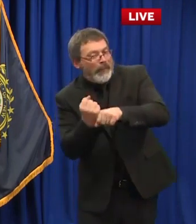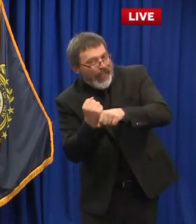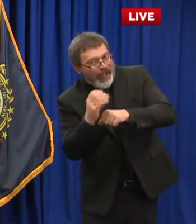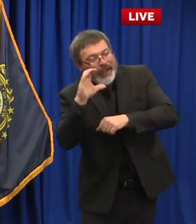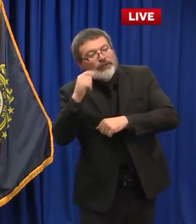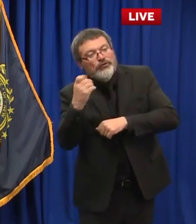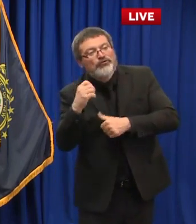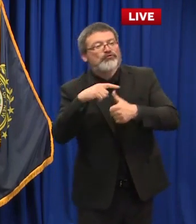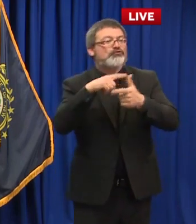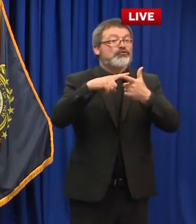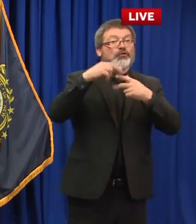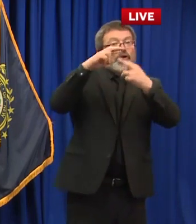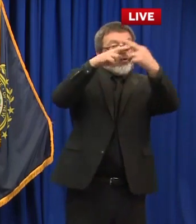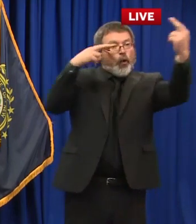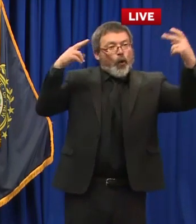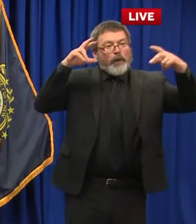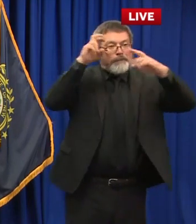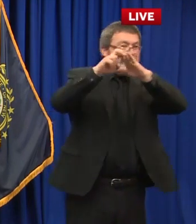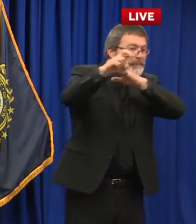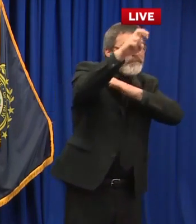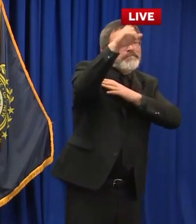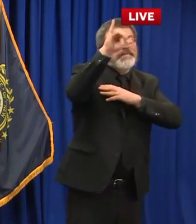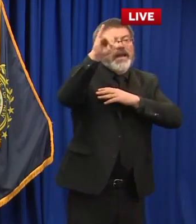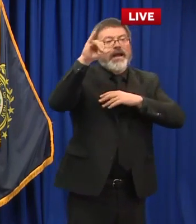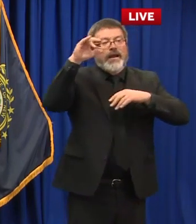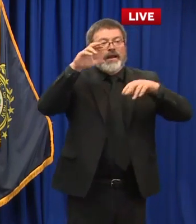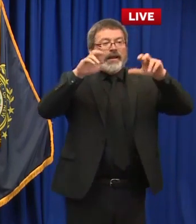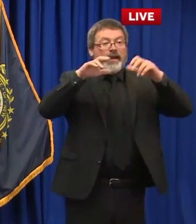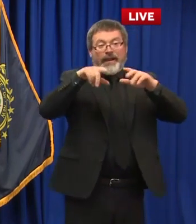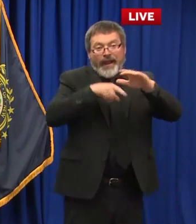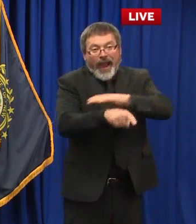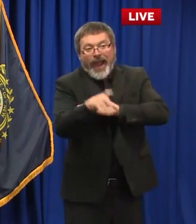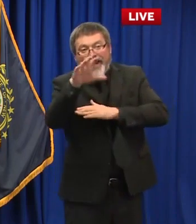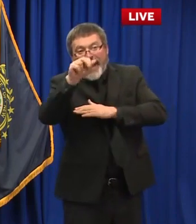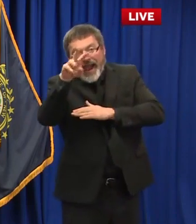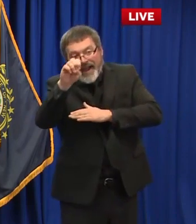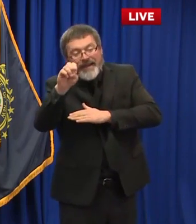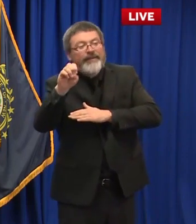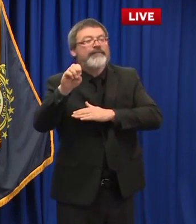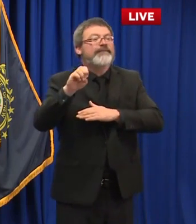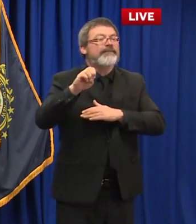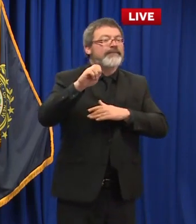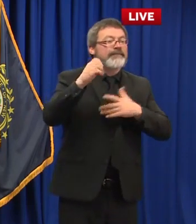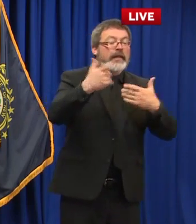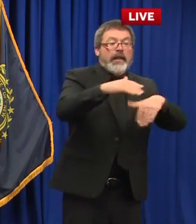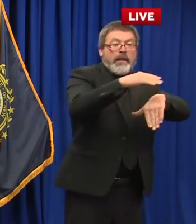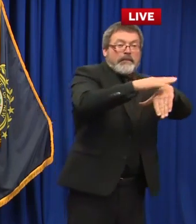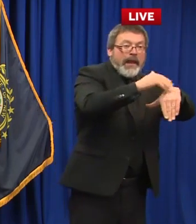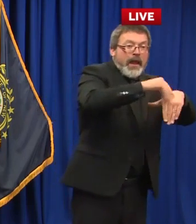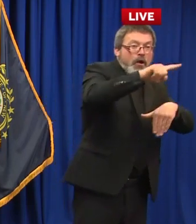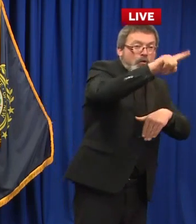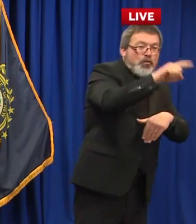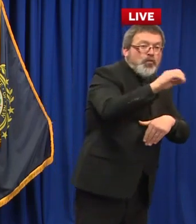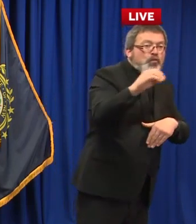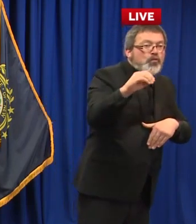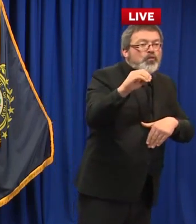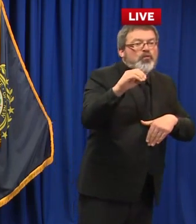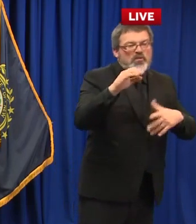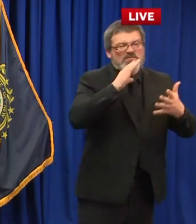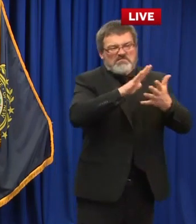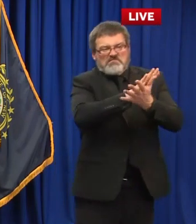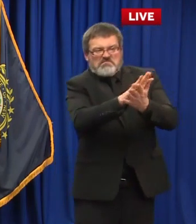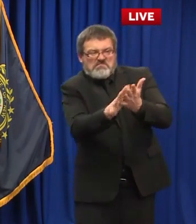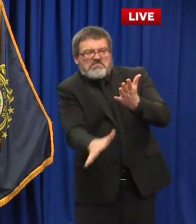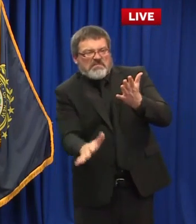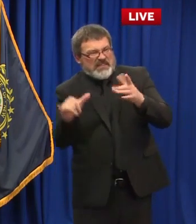caves, petting zoos, and some other outdoor recreational activities. For a full list of everything that we're moving forward with please visit